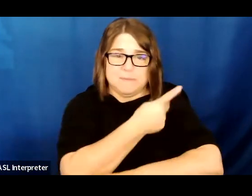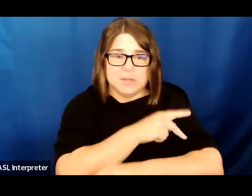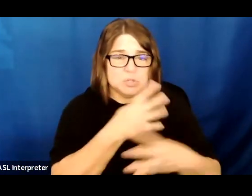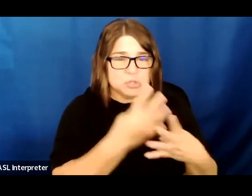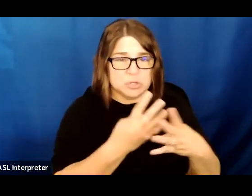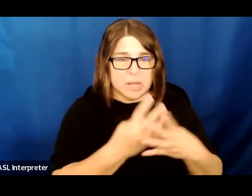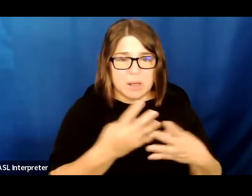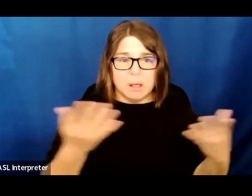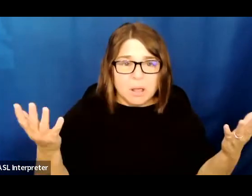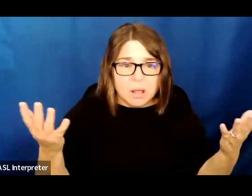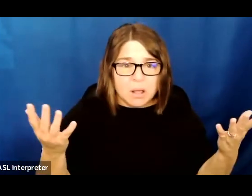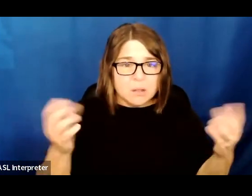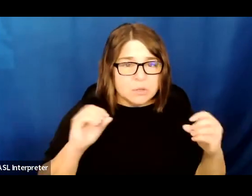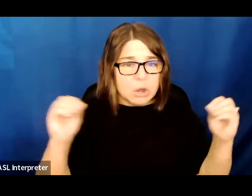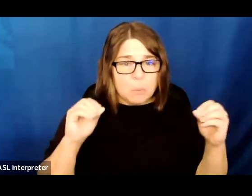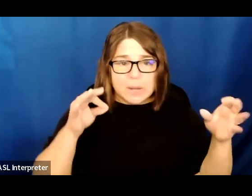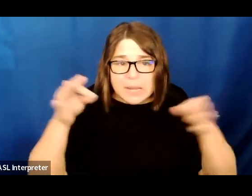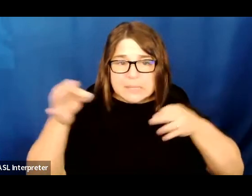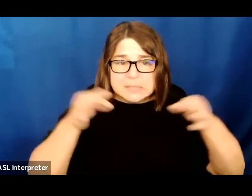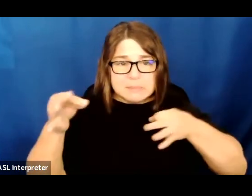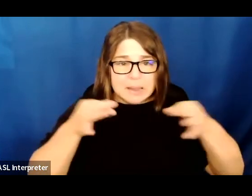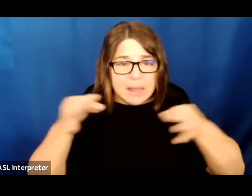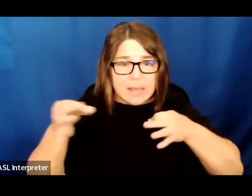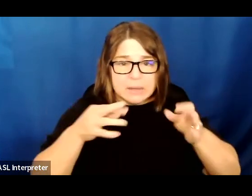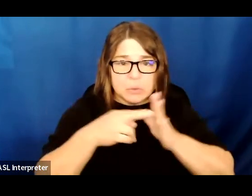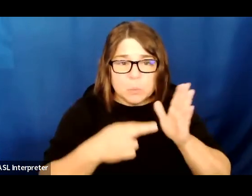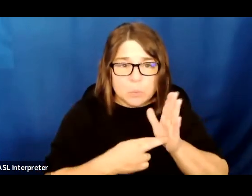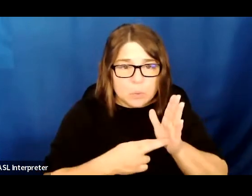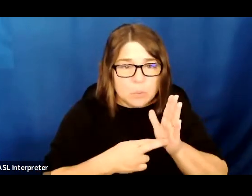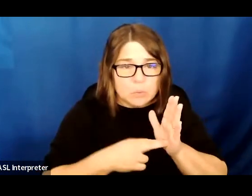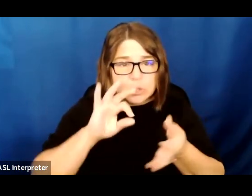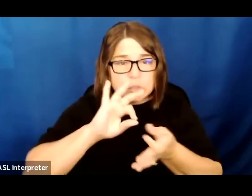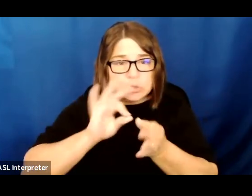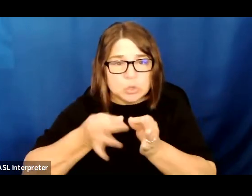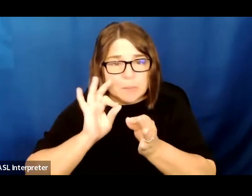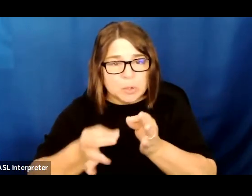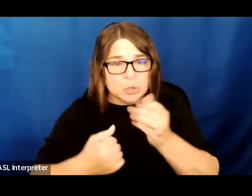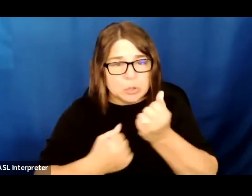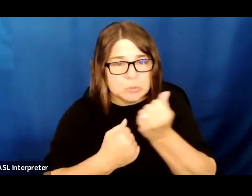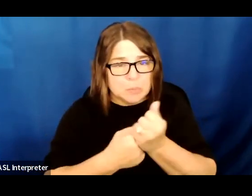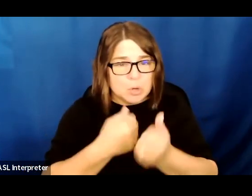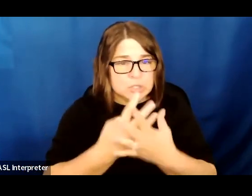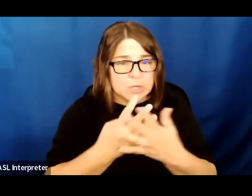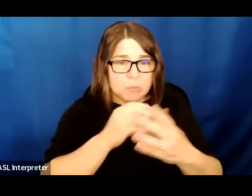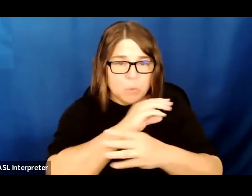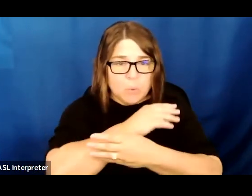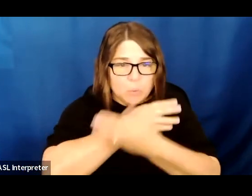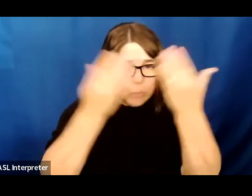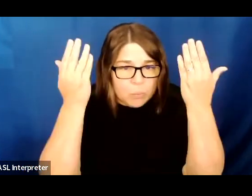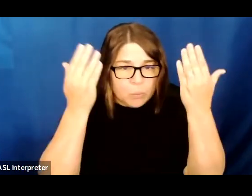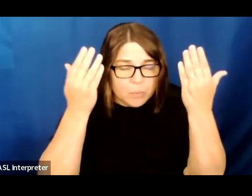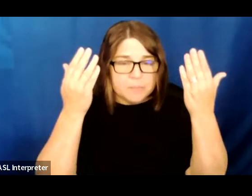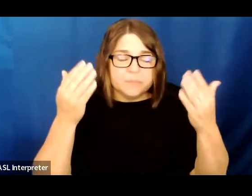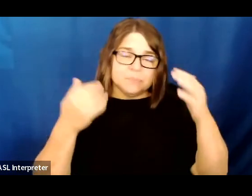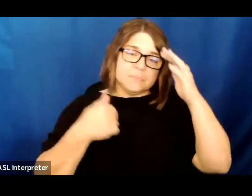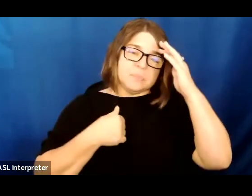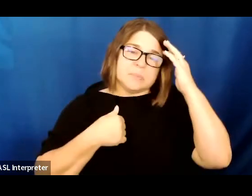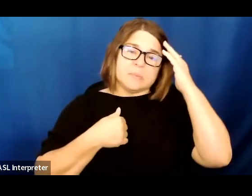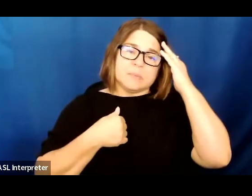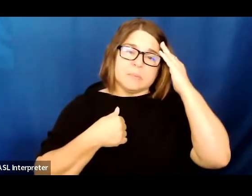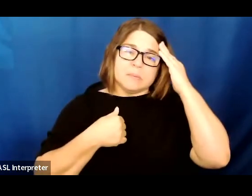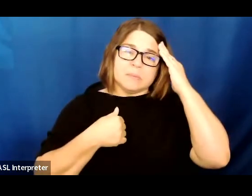the rules and there was not interpretation support in jail. I was suspected to